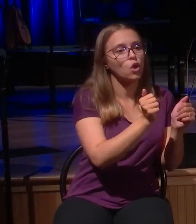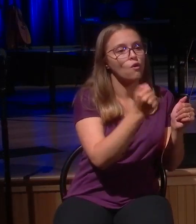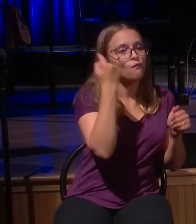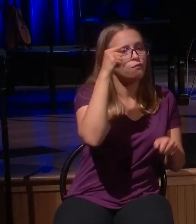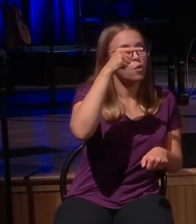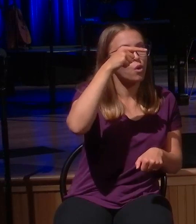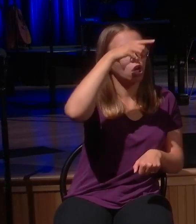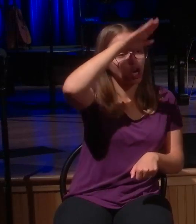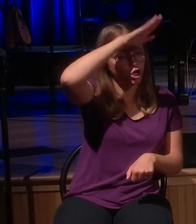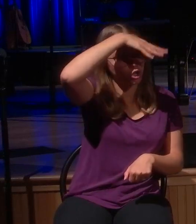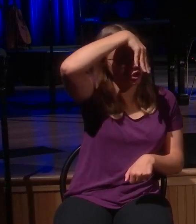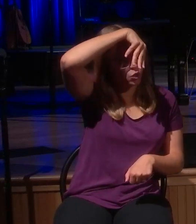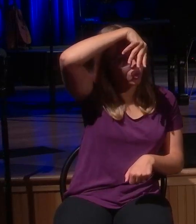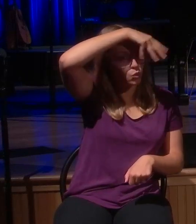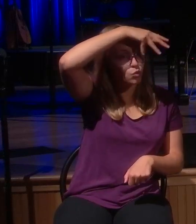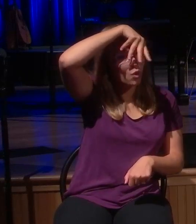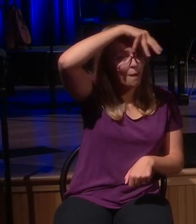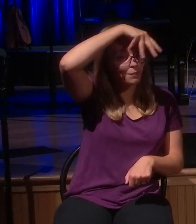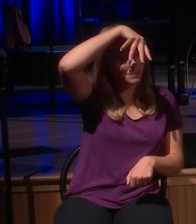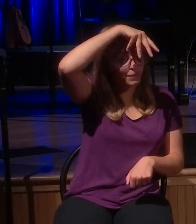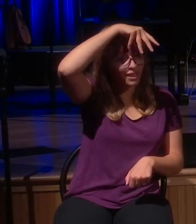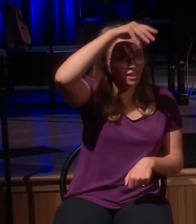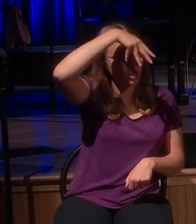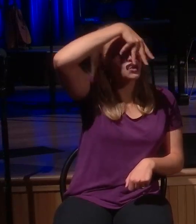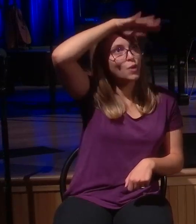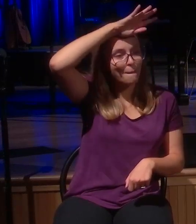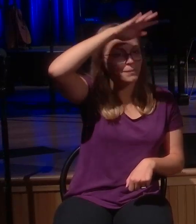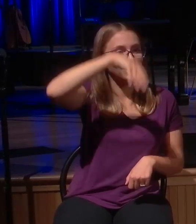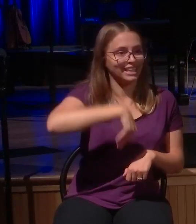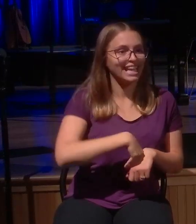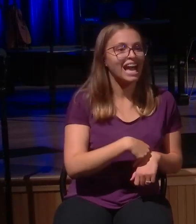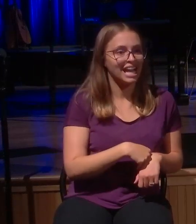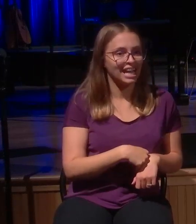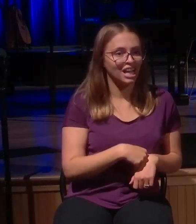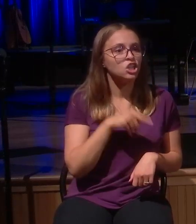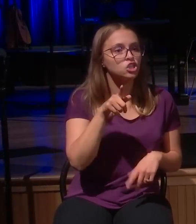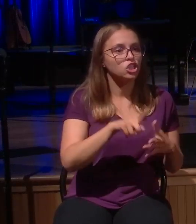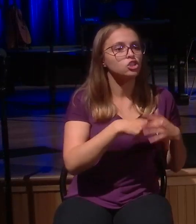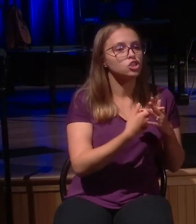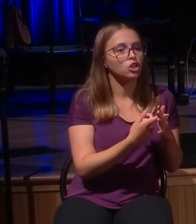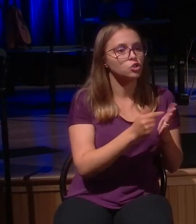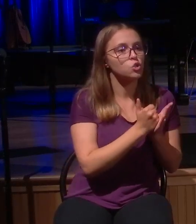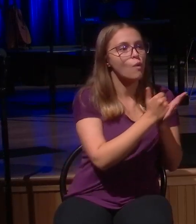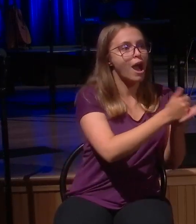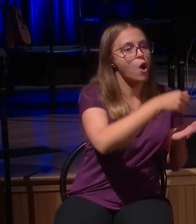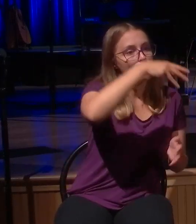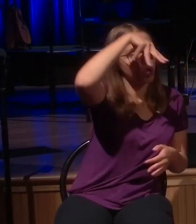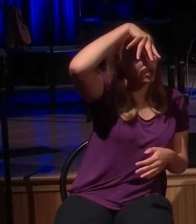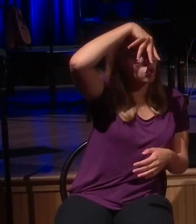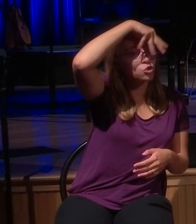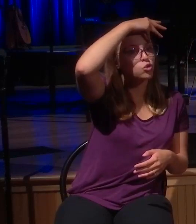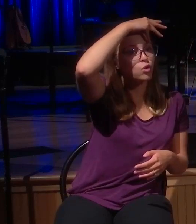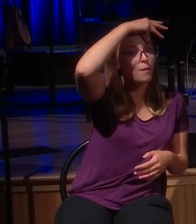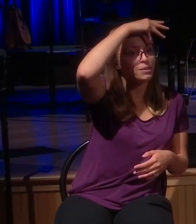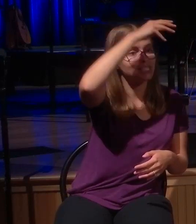Would that work? Look, okay, you have a situation there of somebody in a position that they're like, whoa, I'd never